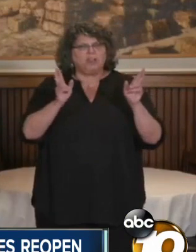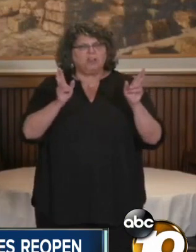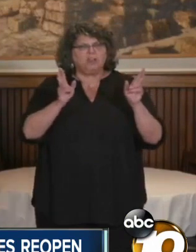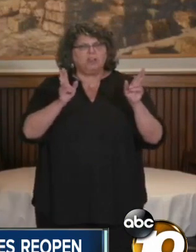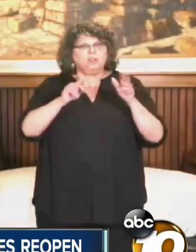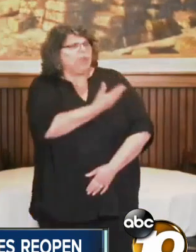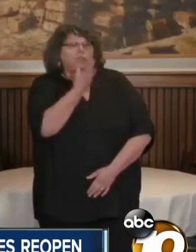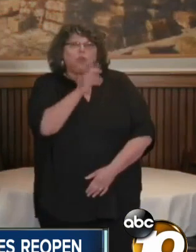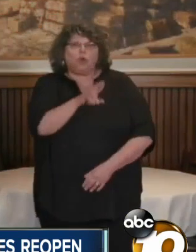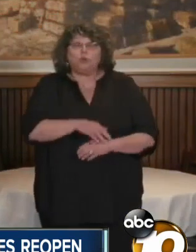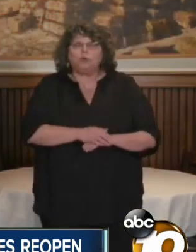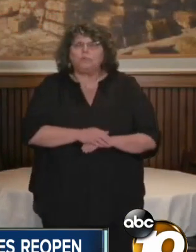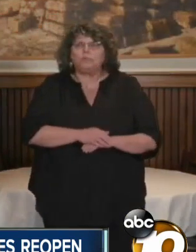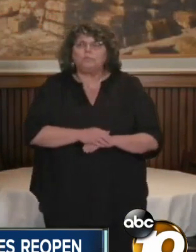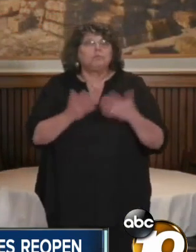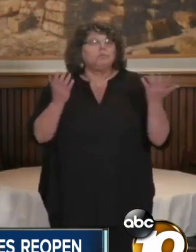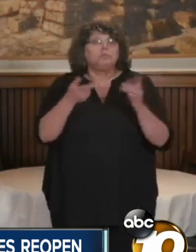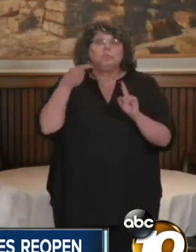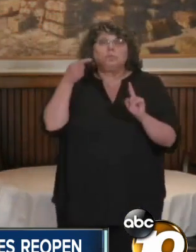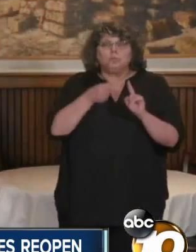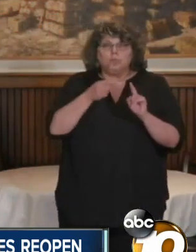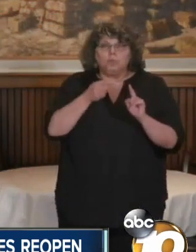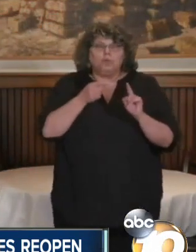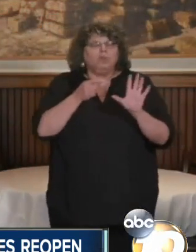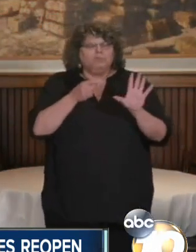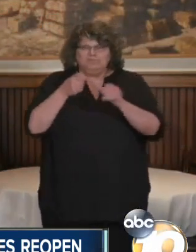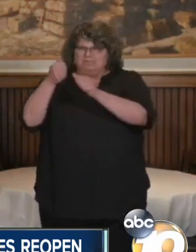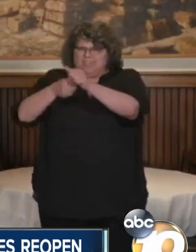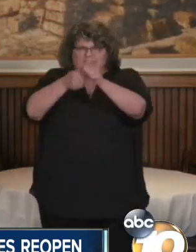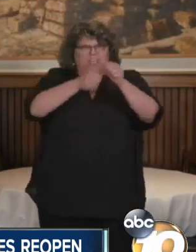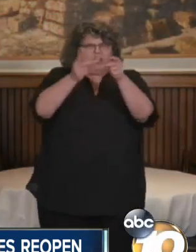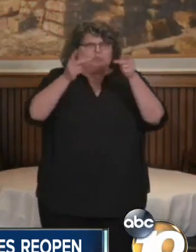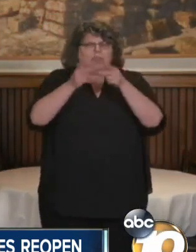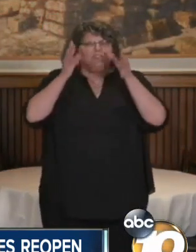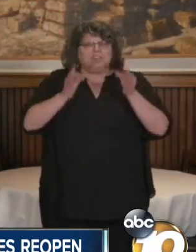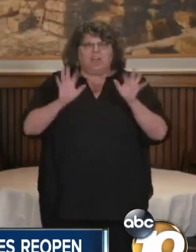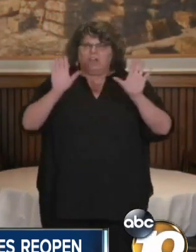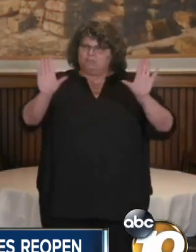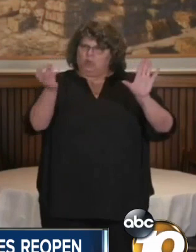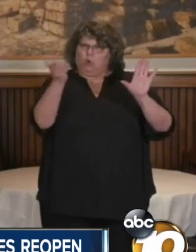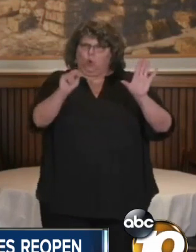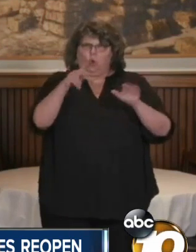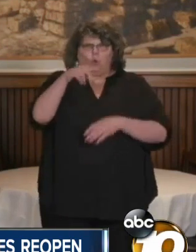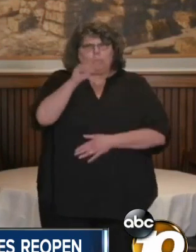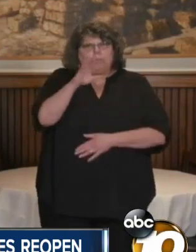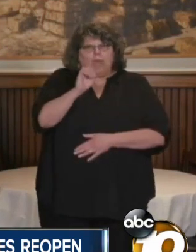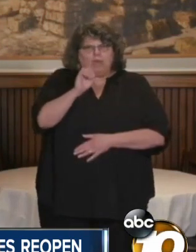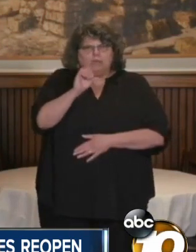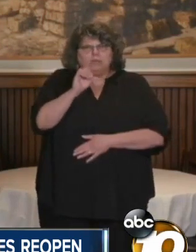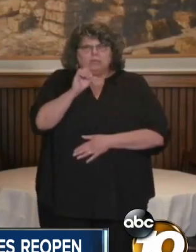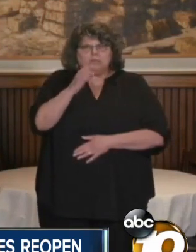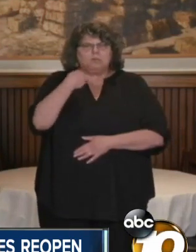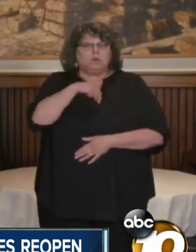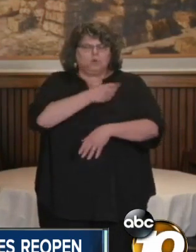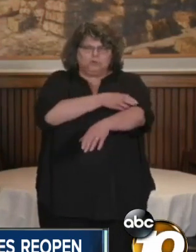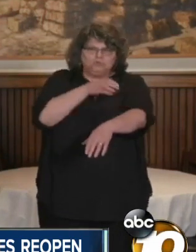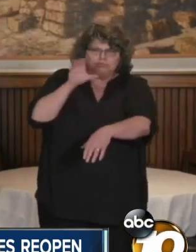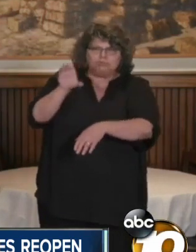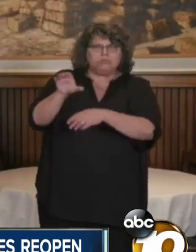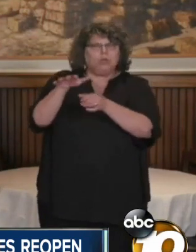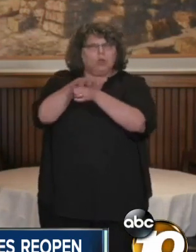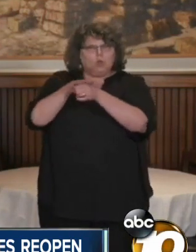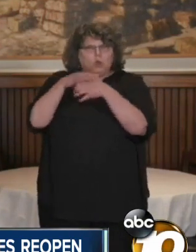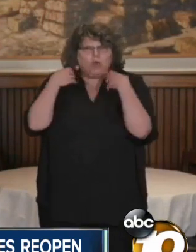to reopening. Bottom line is people can go at their own pace, and we are empowering our local health directors